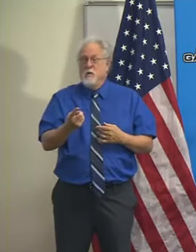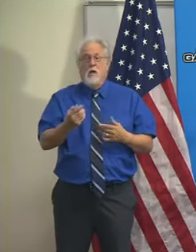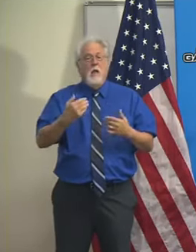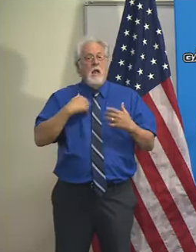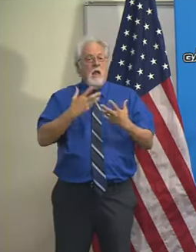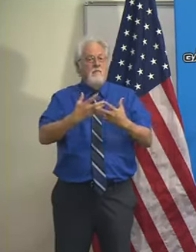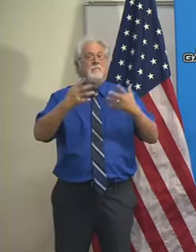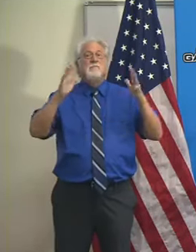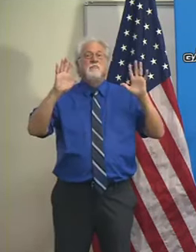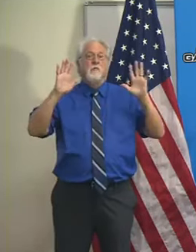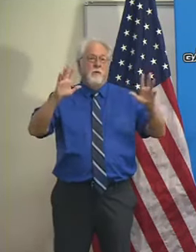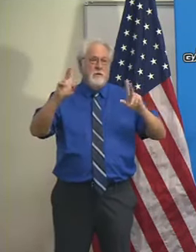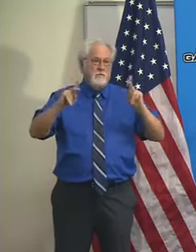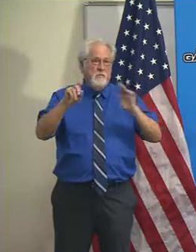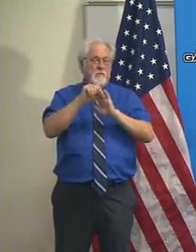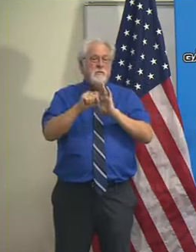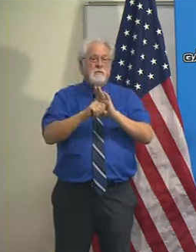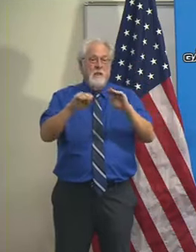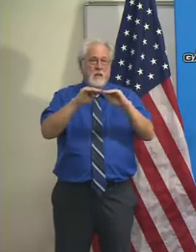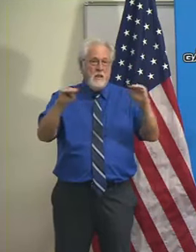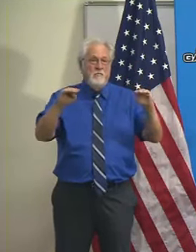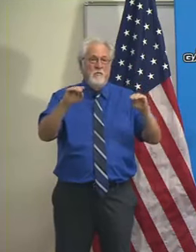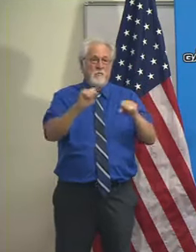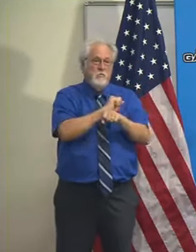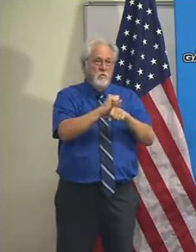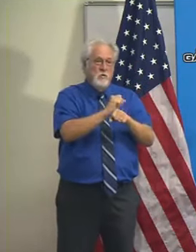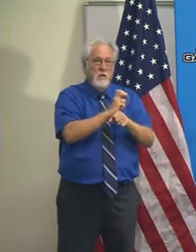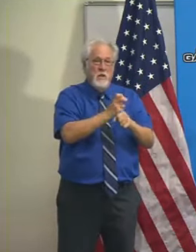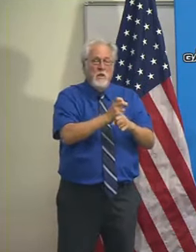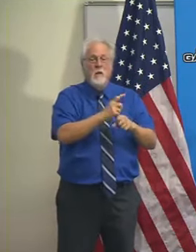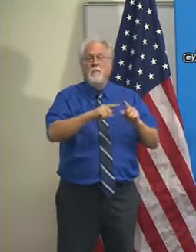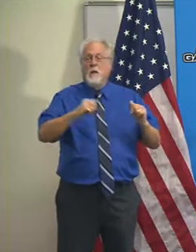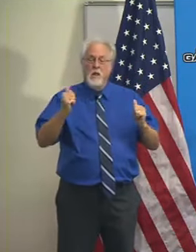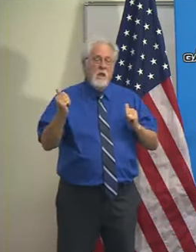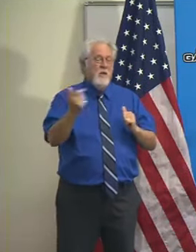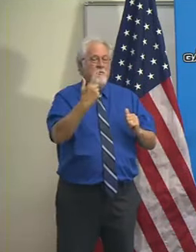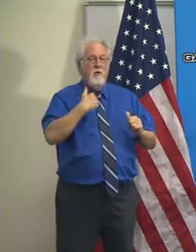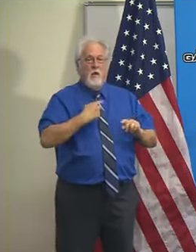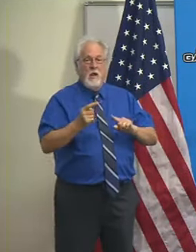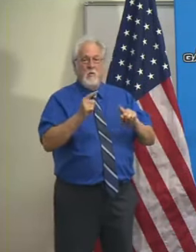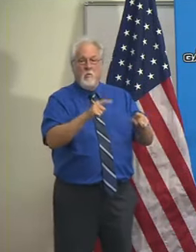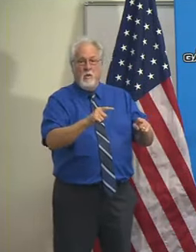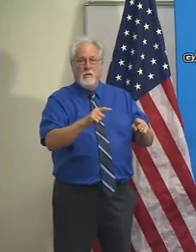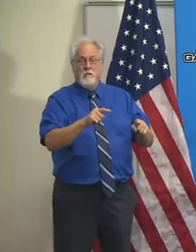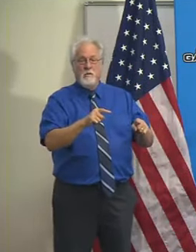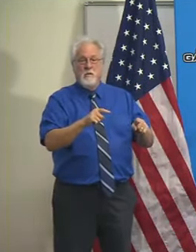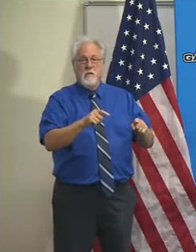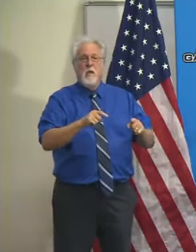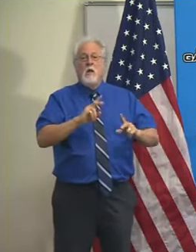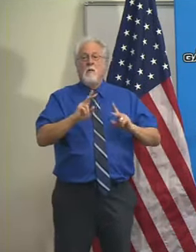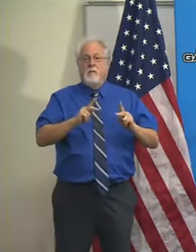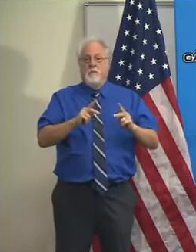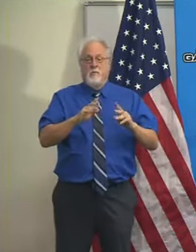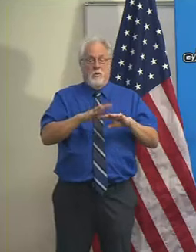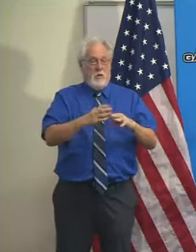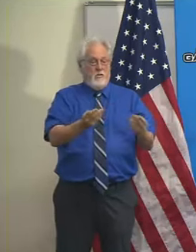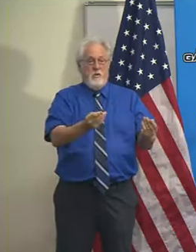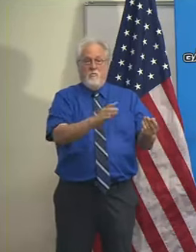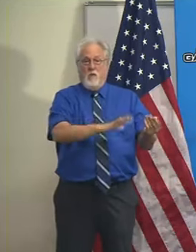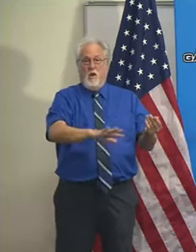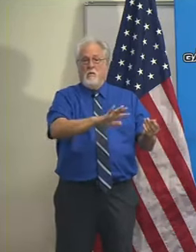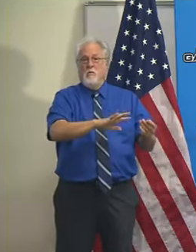tremendous people at the state level doing a lot of work. But everywhere that I have gone, the folks on the ground,